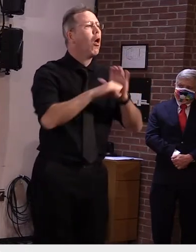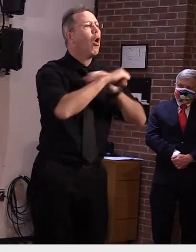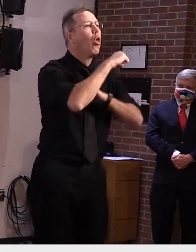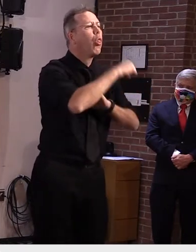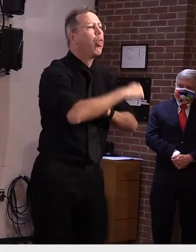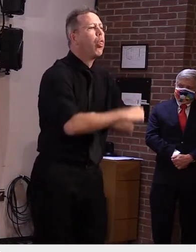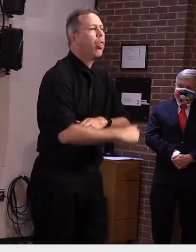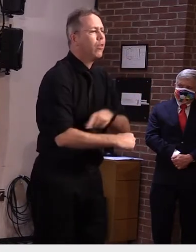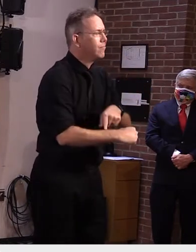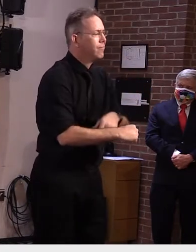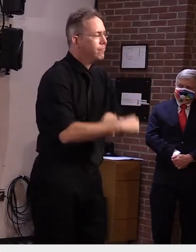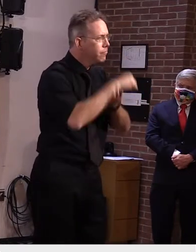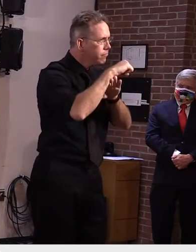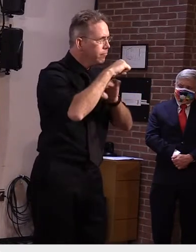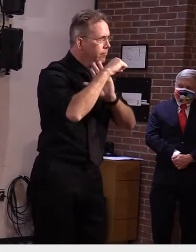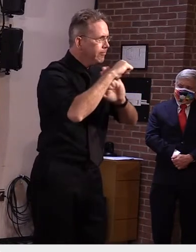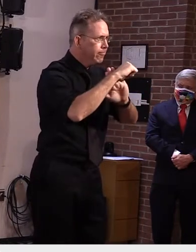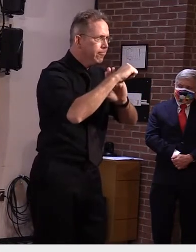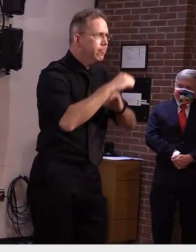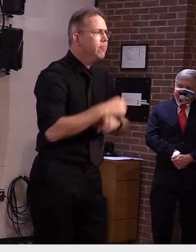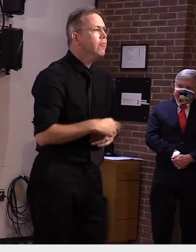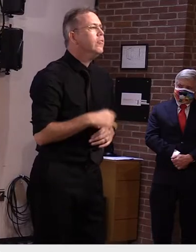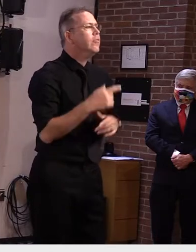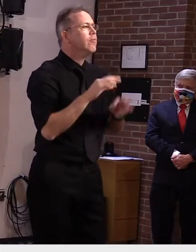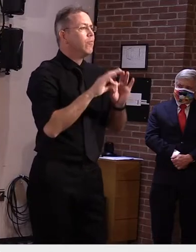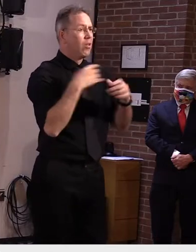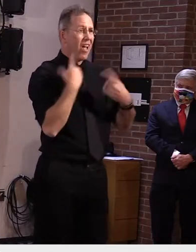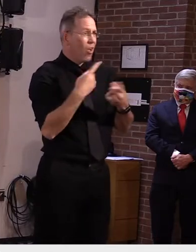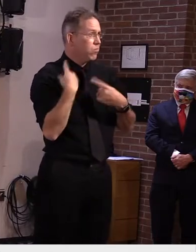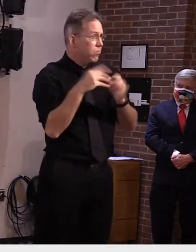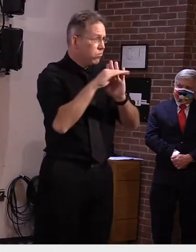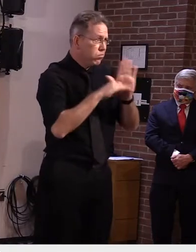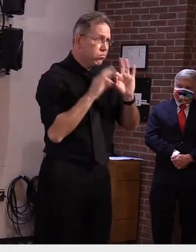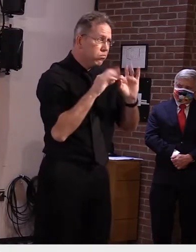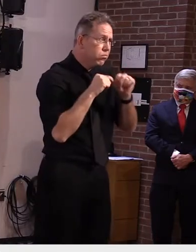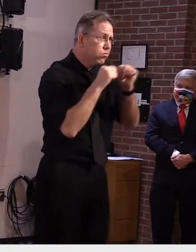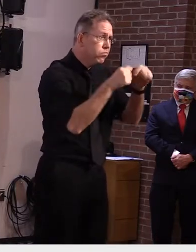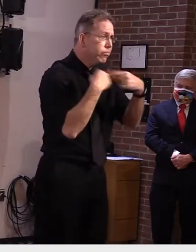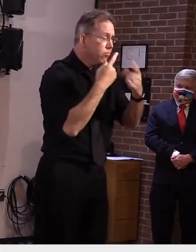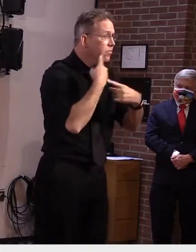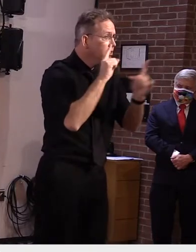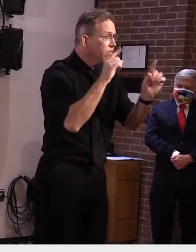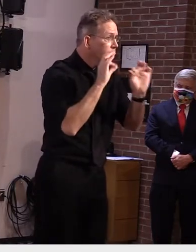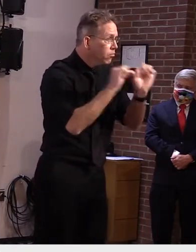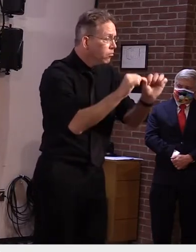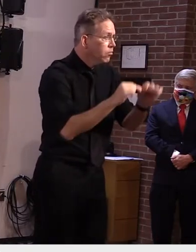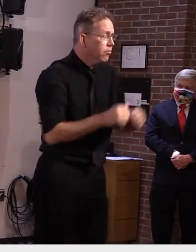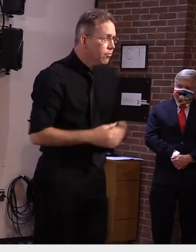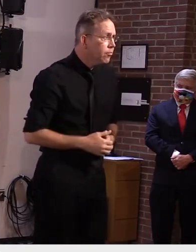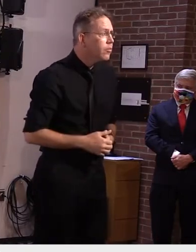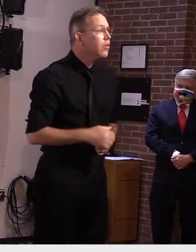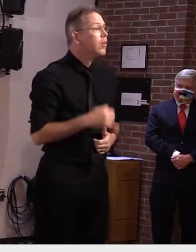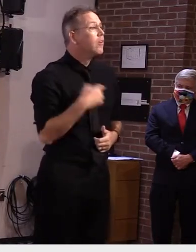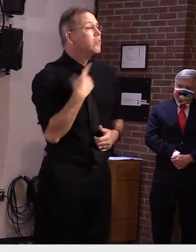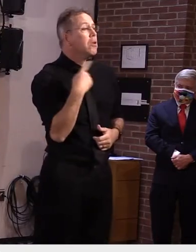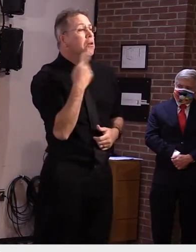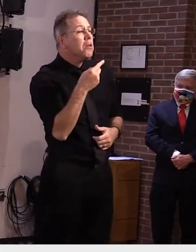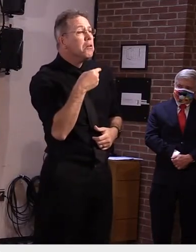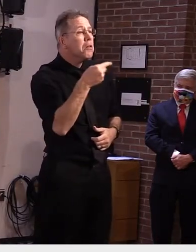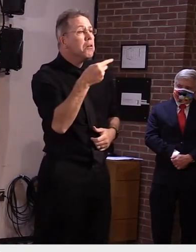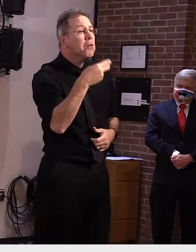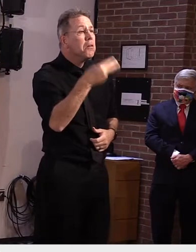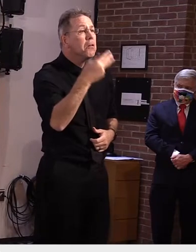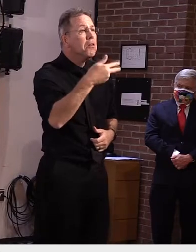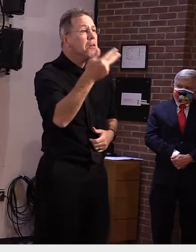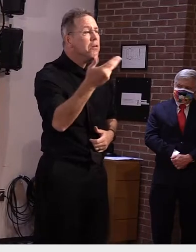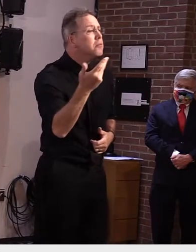here in Vermont. So over the next 48 to 72 hours, we're going to make some